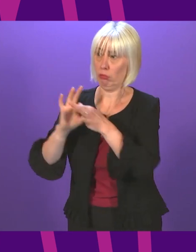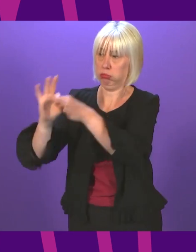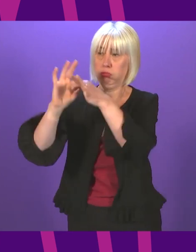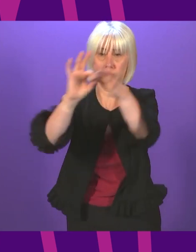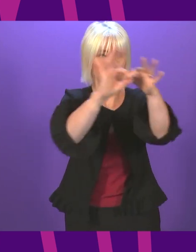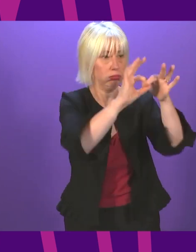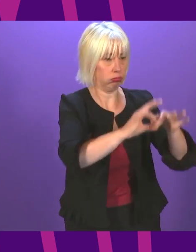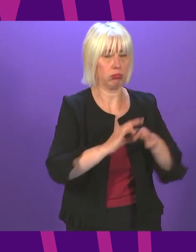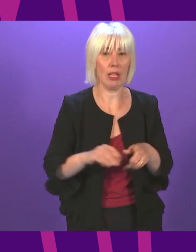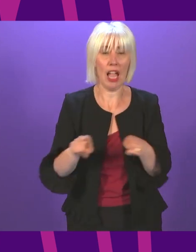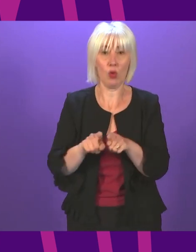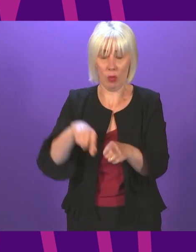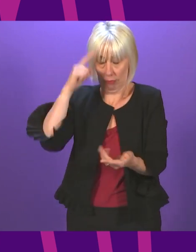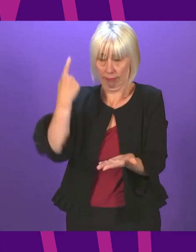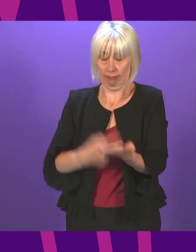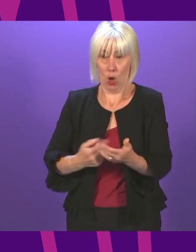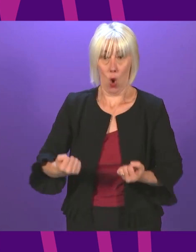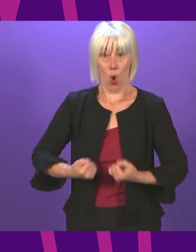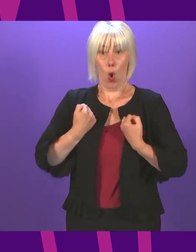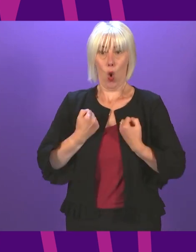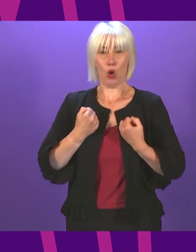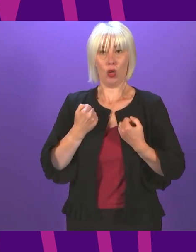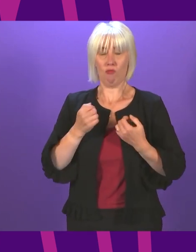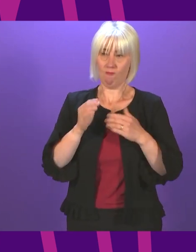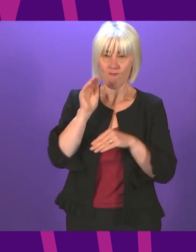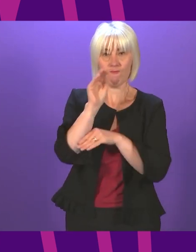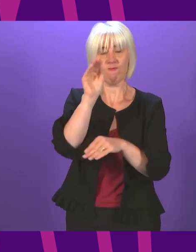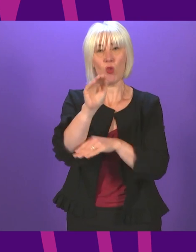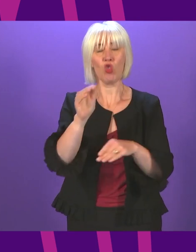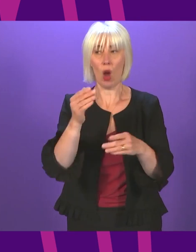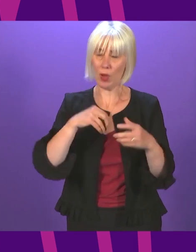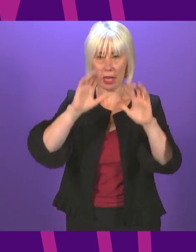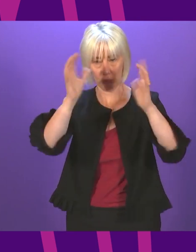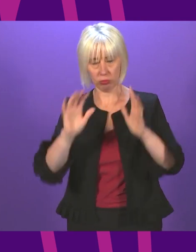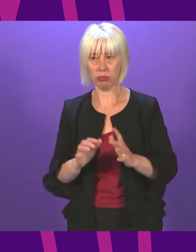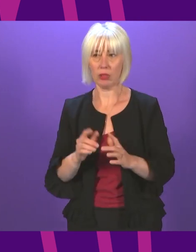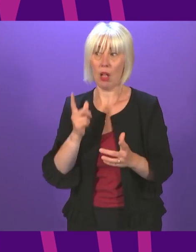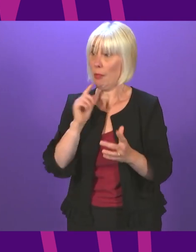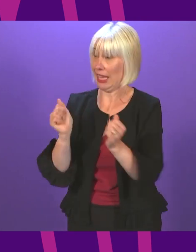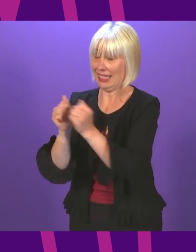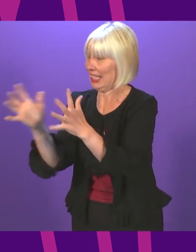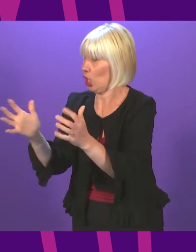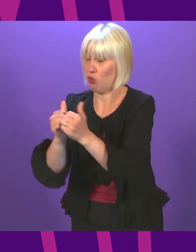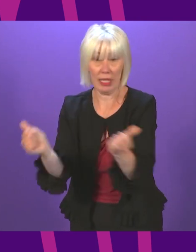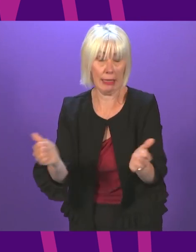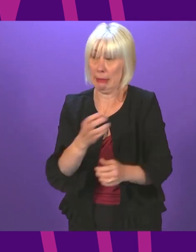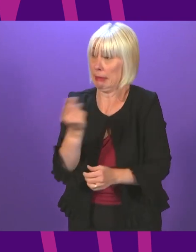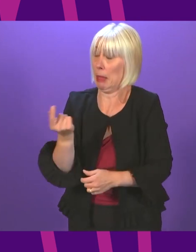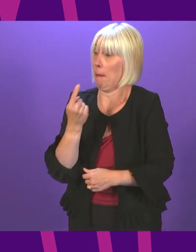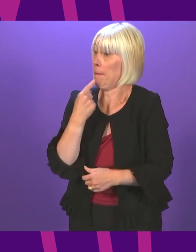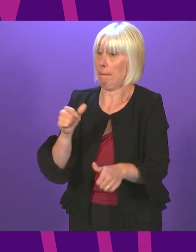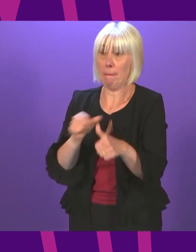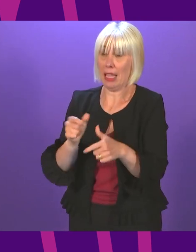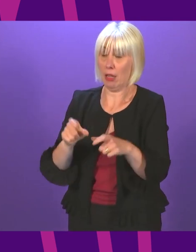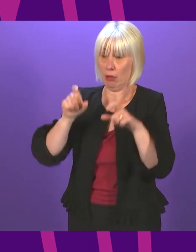the ability to determine and shape our own future people are entitled to disagree and say that Scotland is better remaining within the